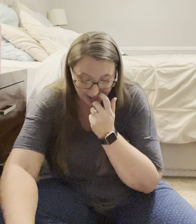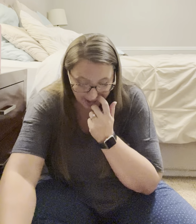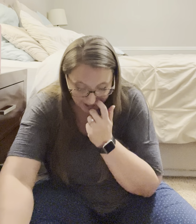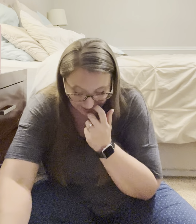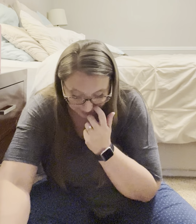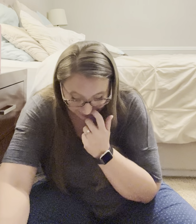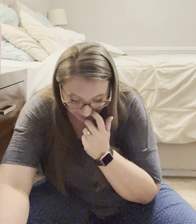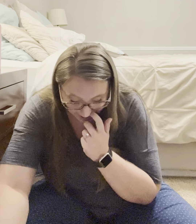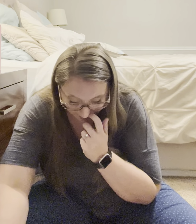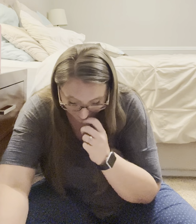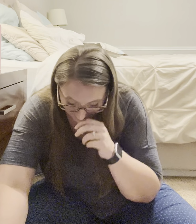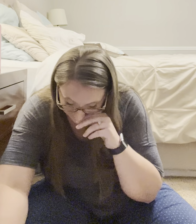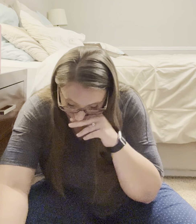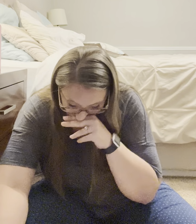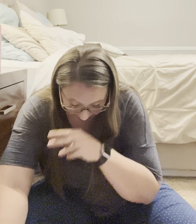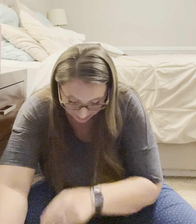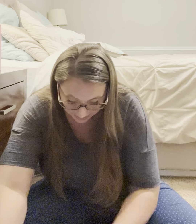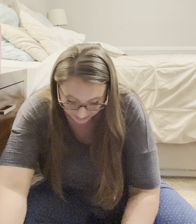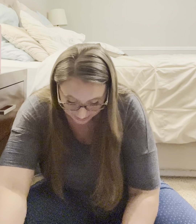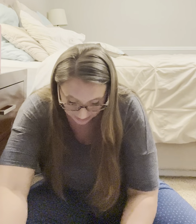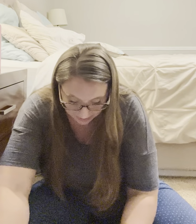Okay. See that? Um.